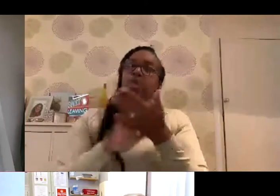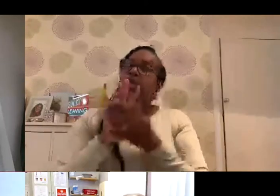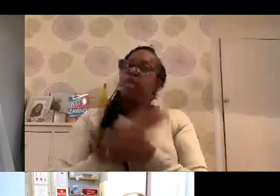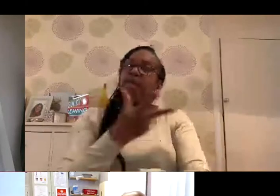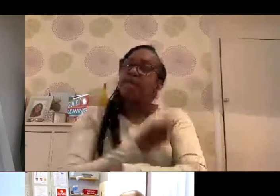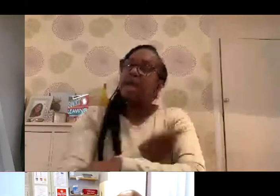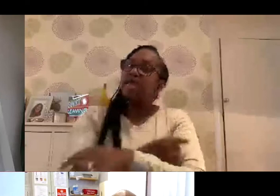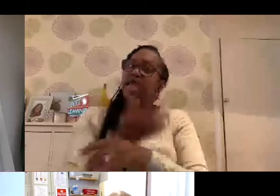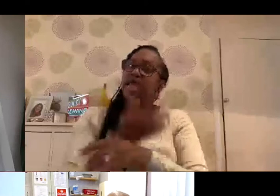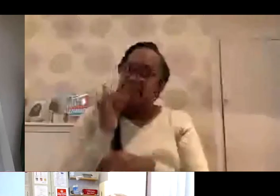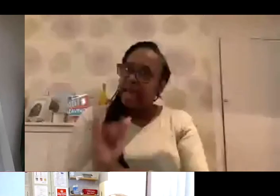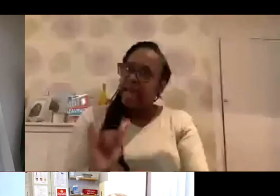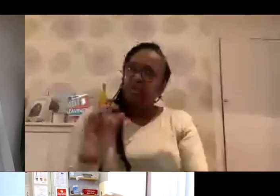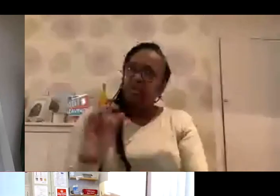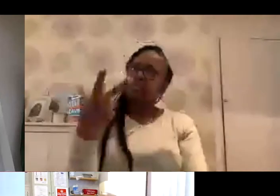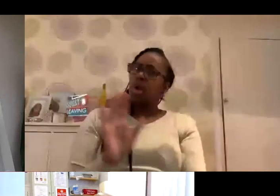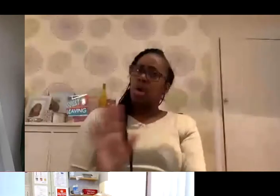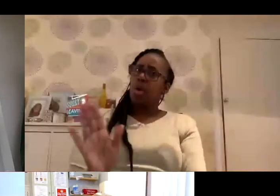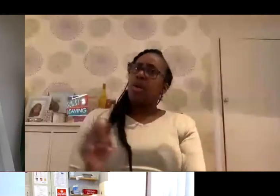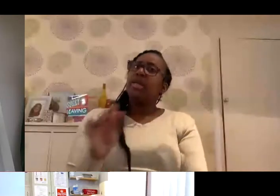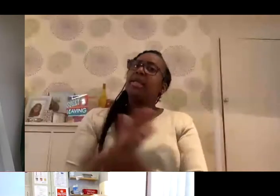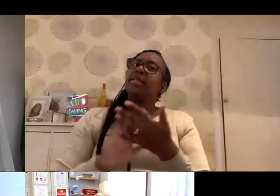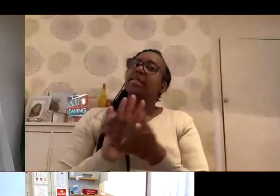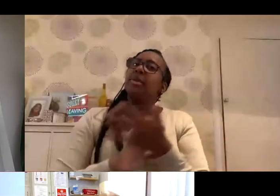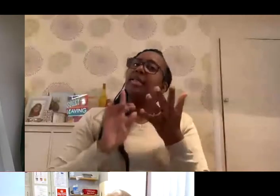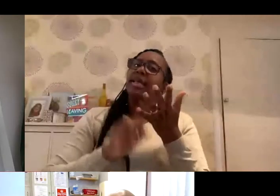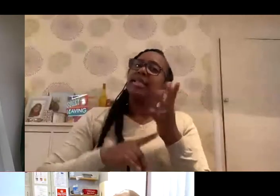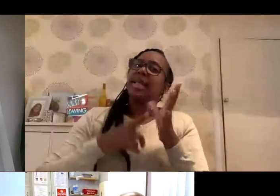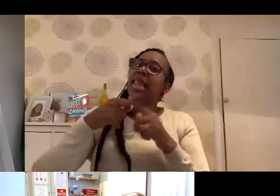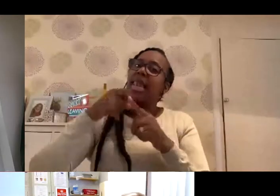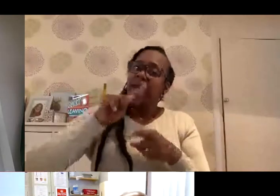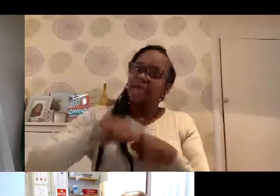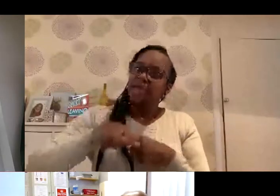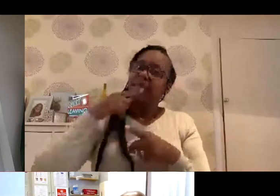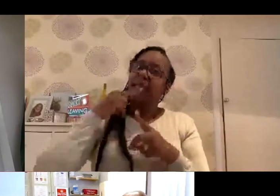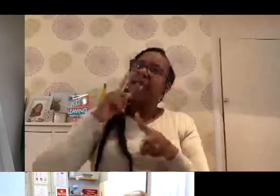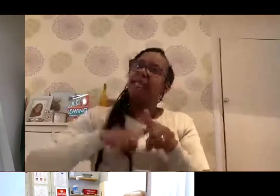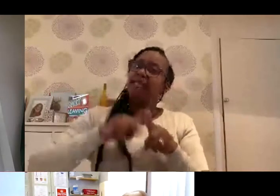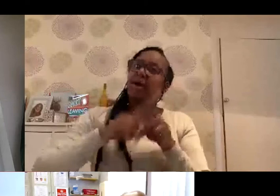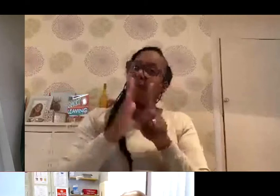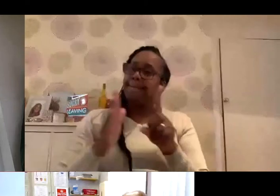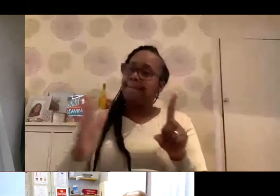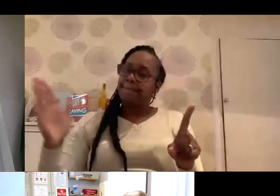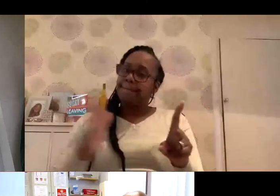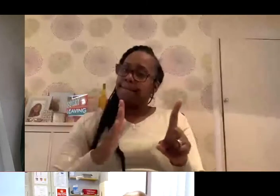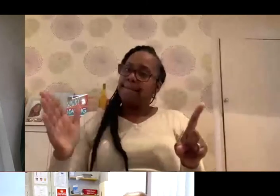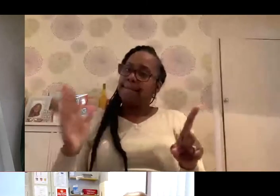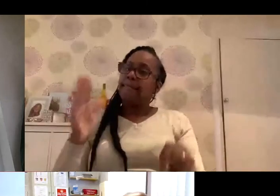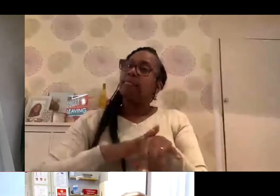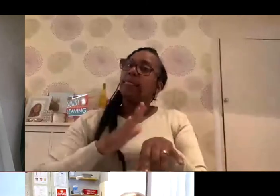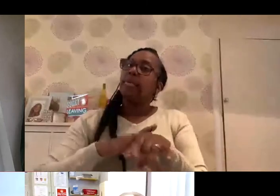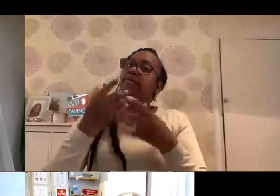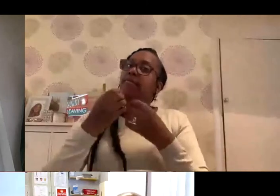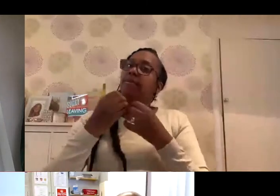sad fact of the vaccine having a lag to become effective and the incubation period for the virus. That's how I explain it to my patients when